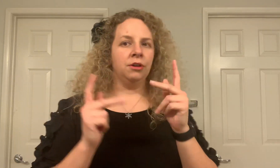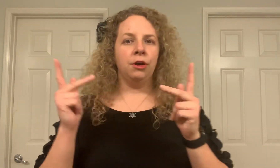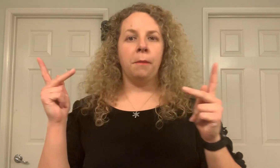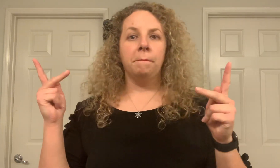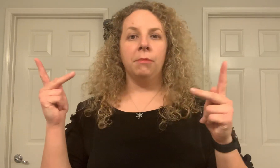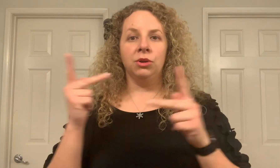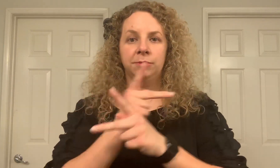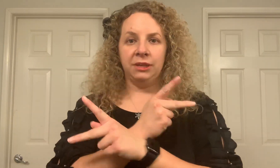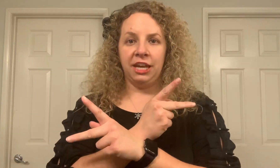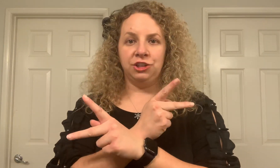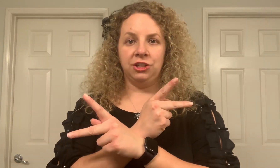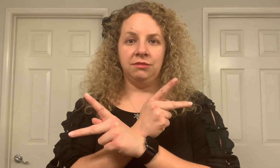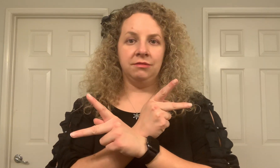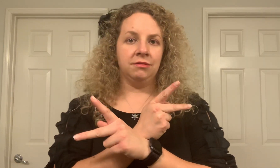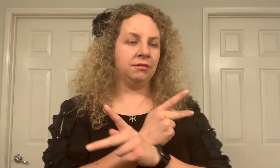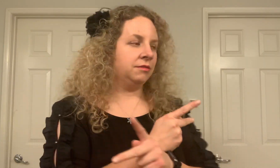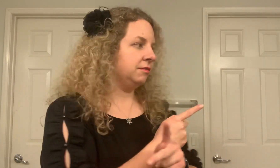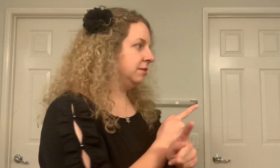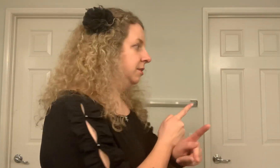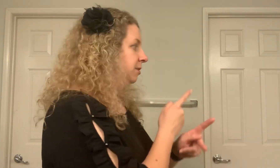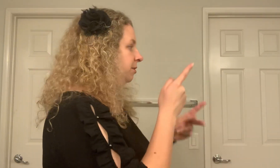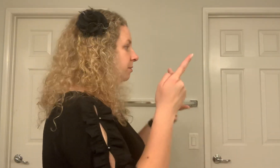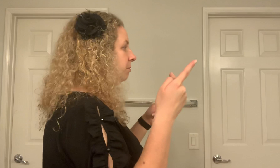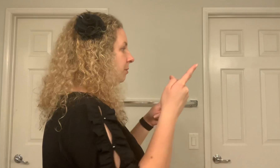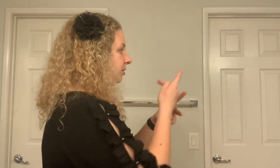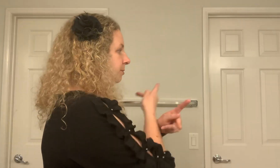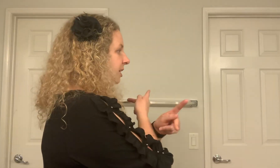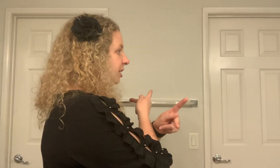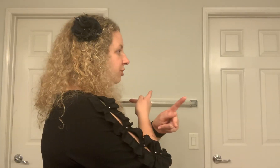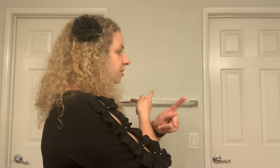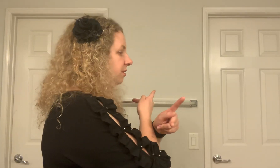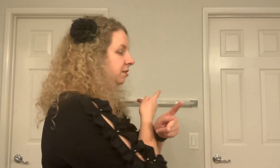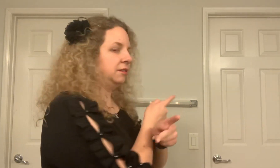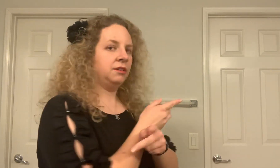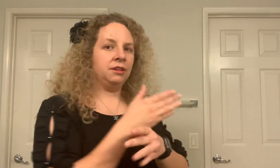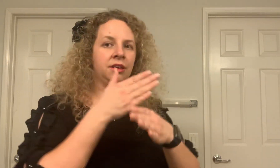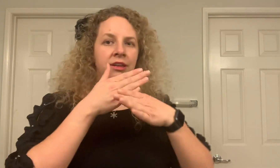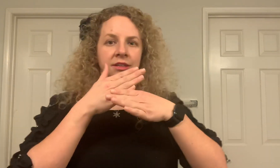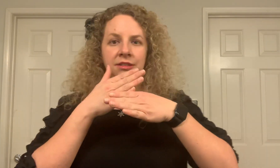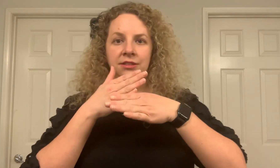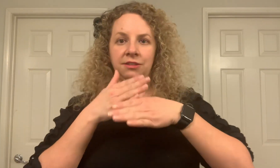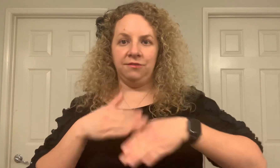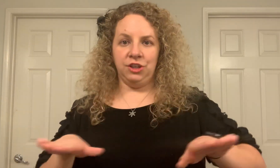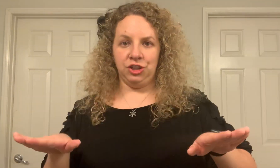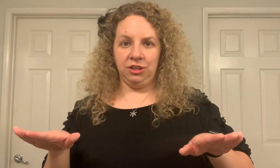subtraction, multiplication, multiplication, division,